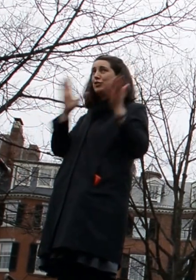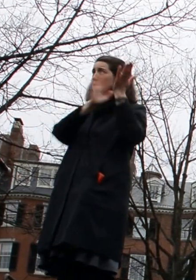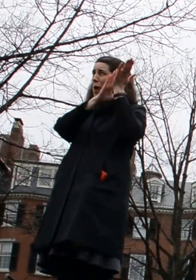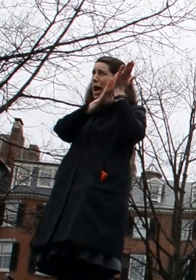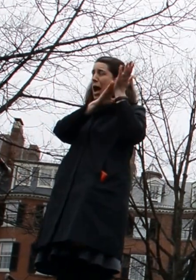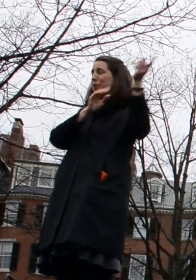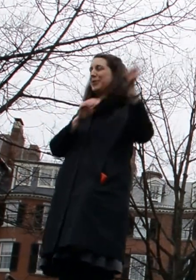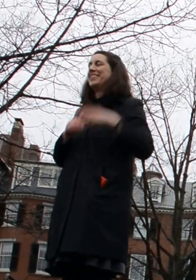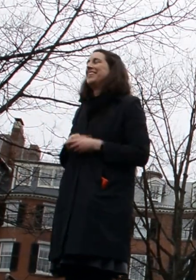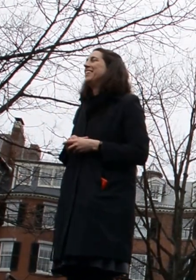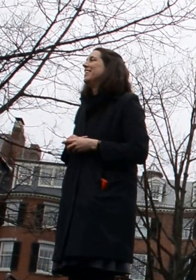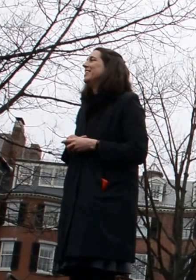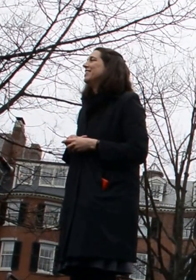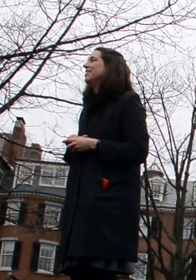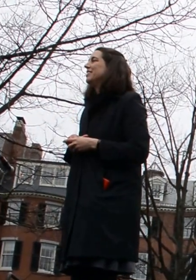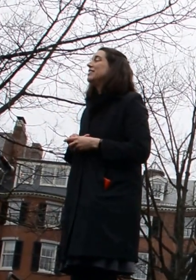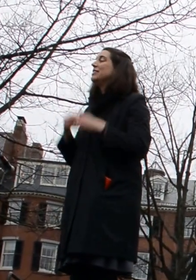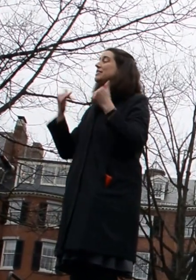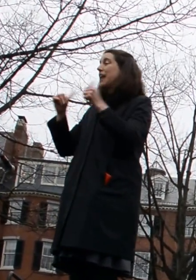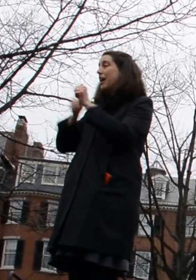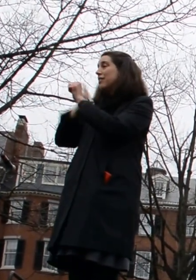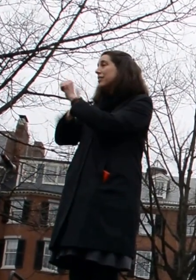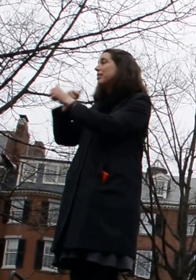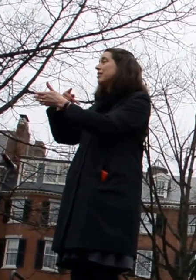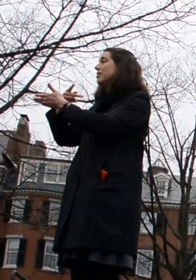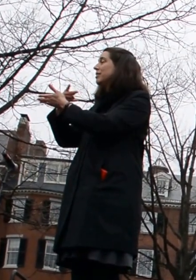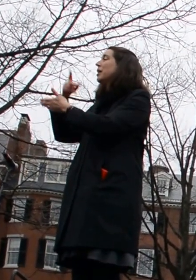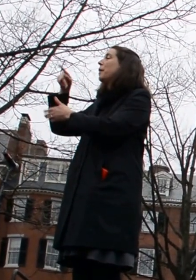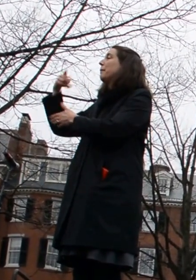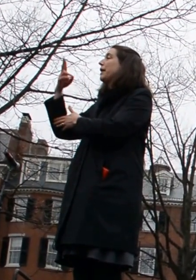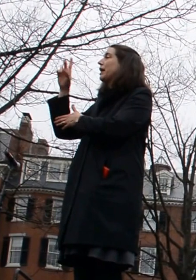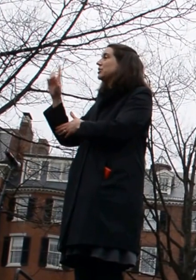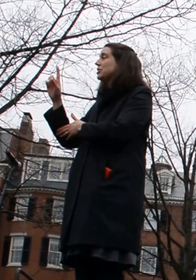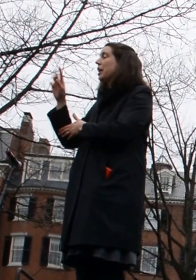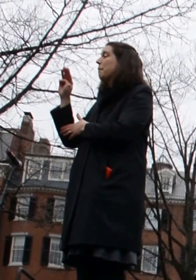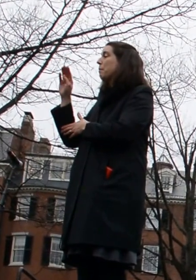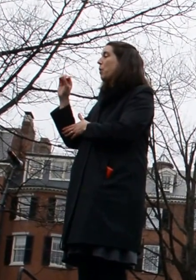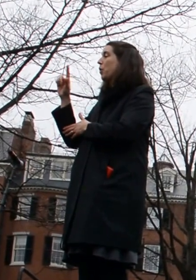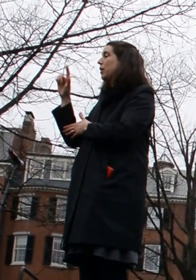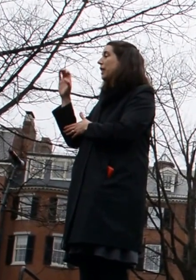Currently, she is pursuing her Ph.D. in Molecular and Translational Medicine at Boston University.